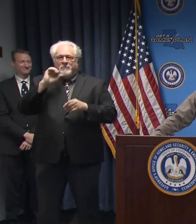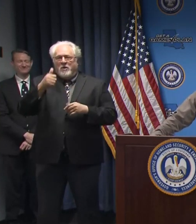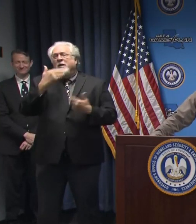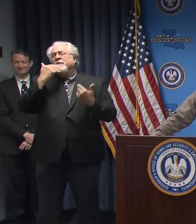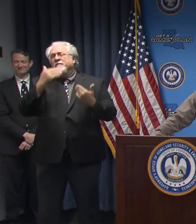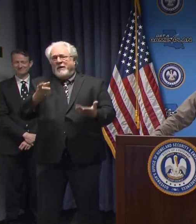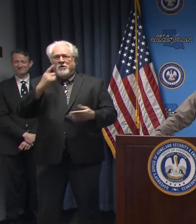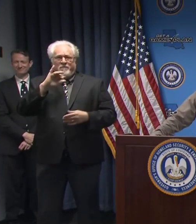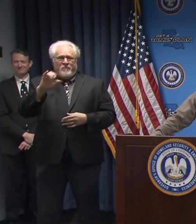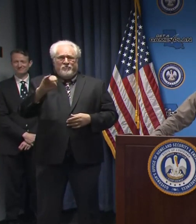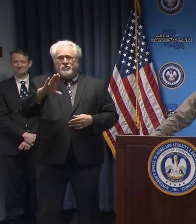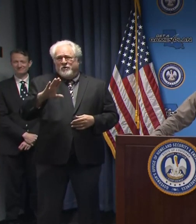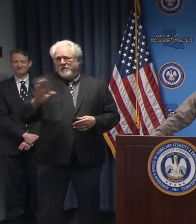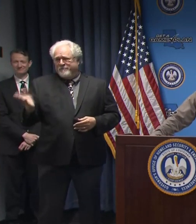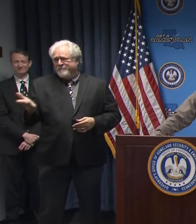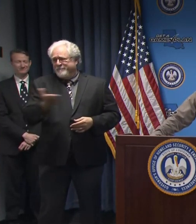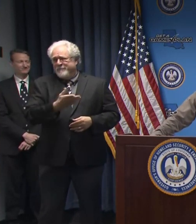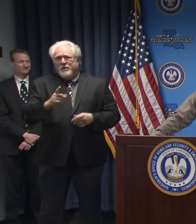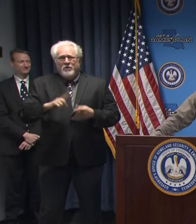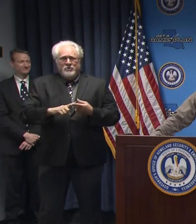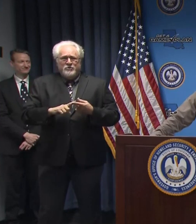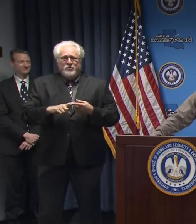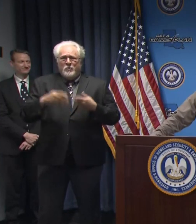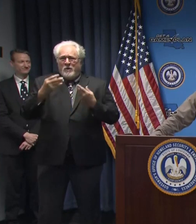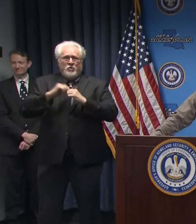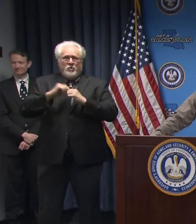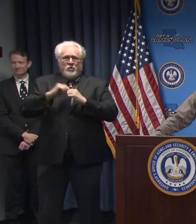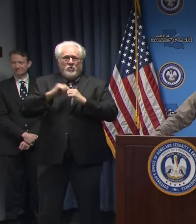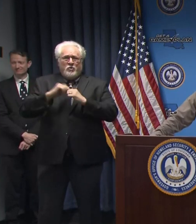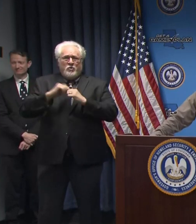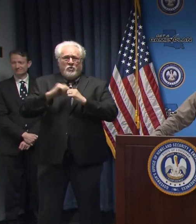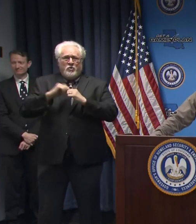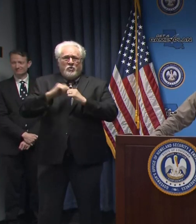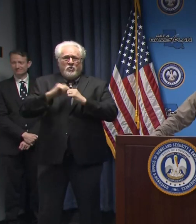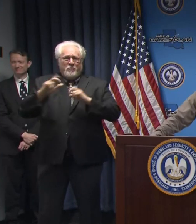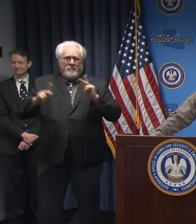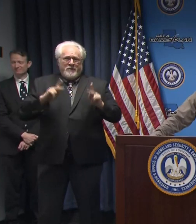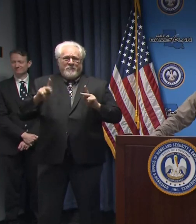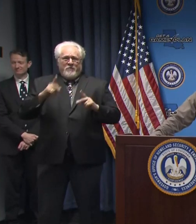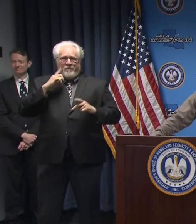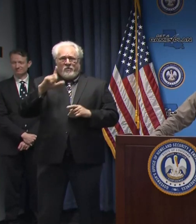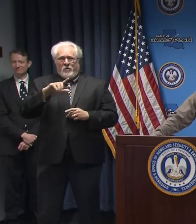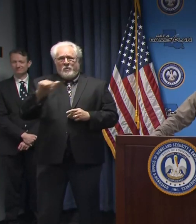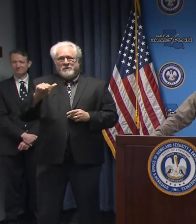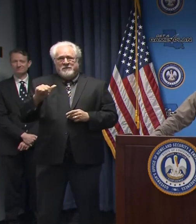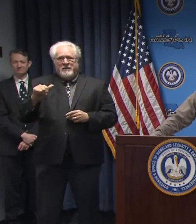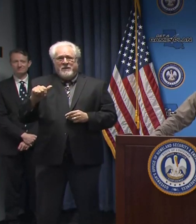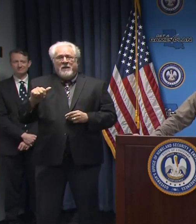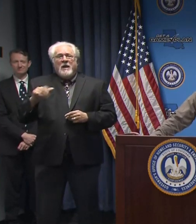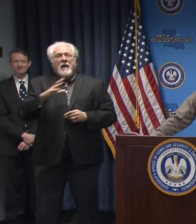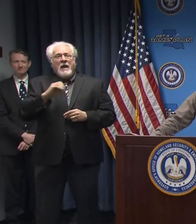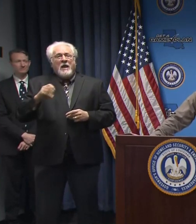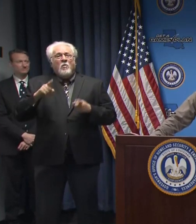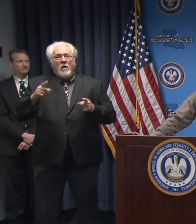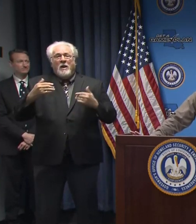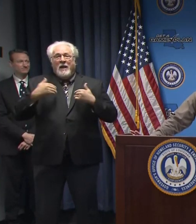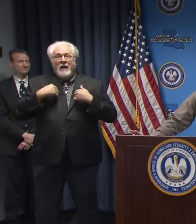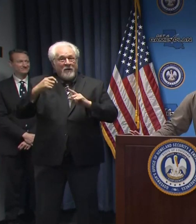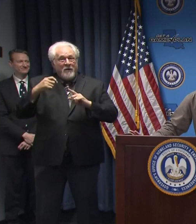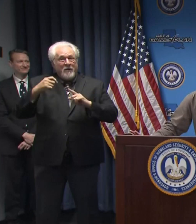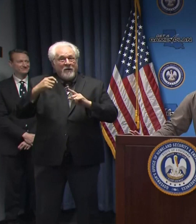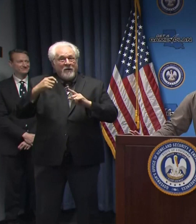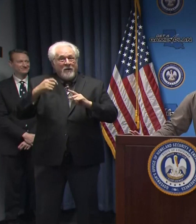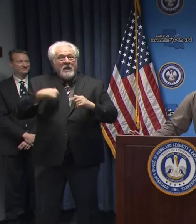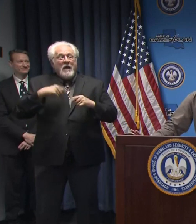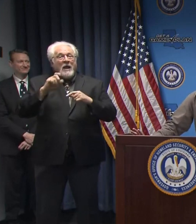the job that you're doing in order to allow us to better communicate to the people in Indiana. And while I have the cameras rolling, I'm just going to